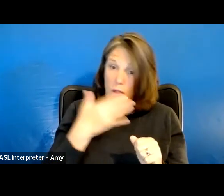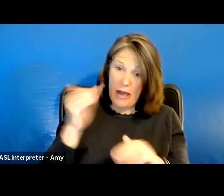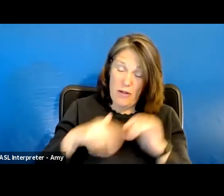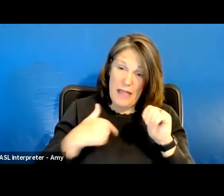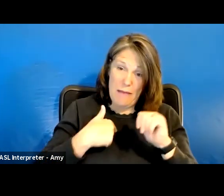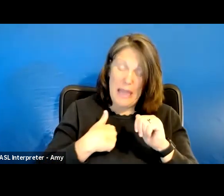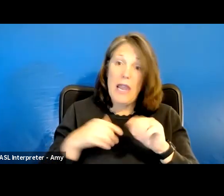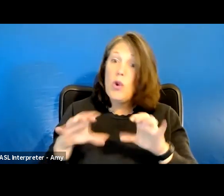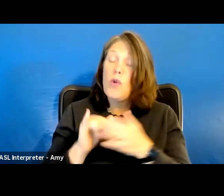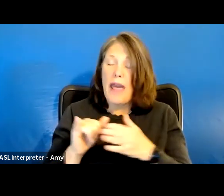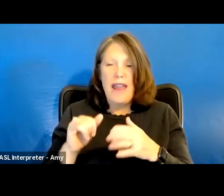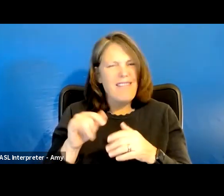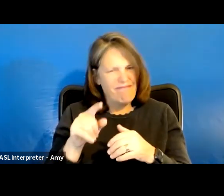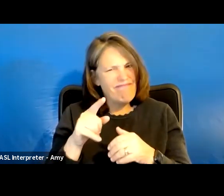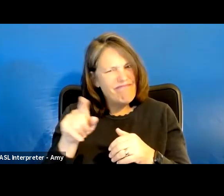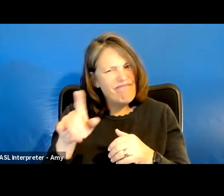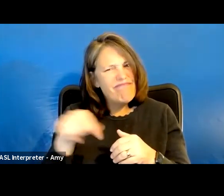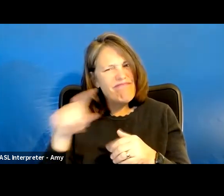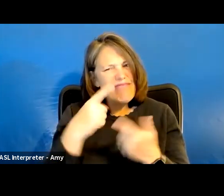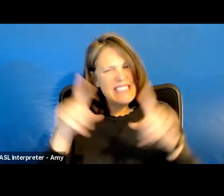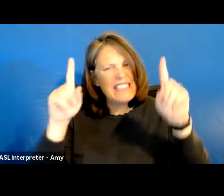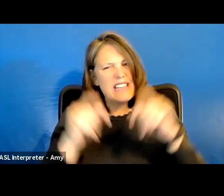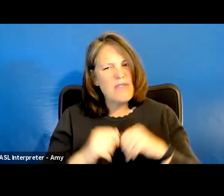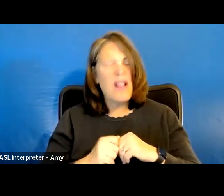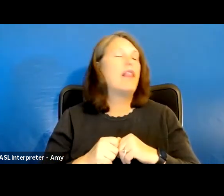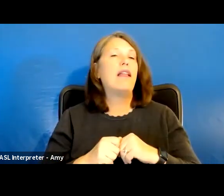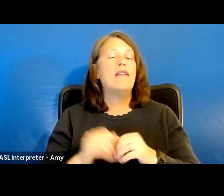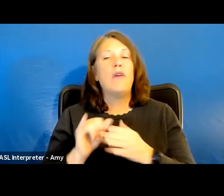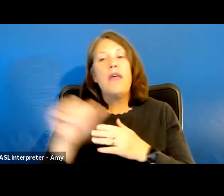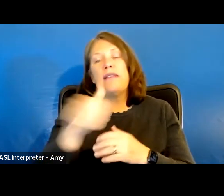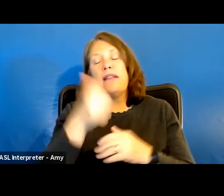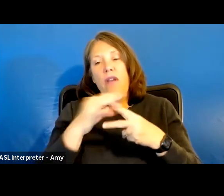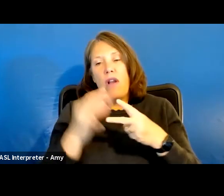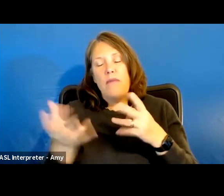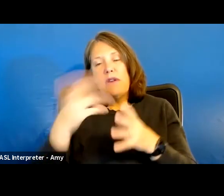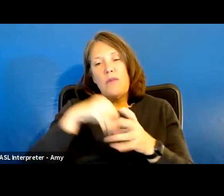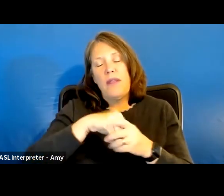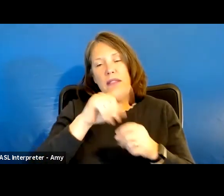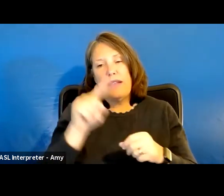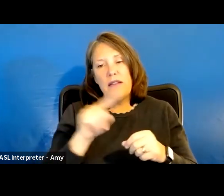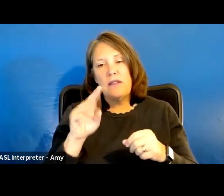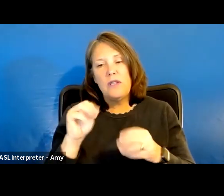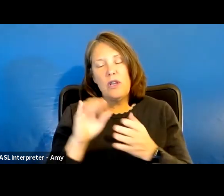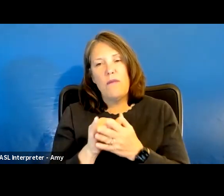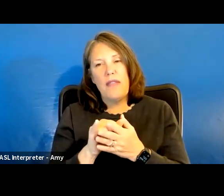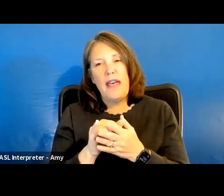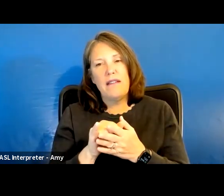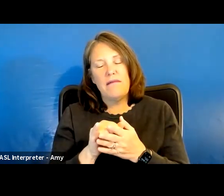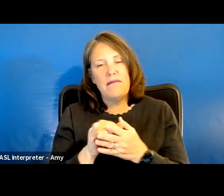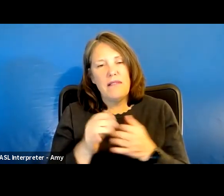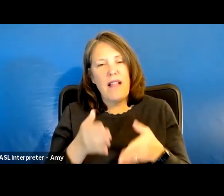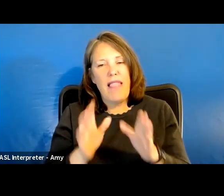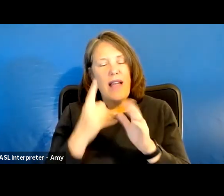that very successfully. So that would be another option within Zoom that would allow even more consumer participation.